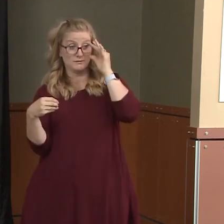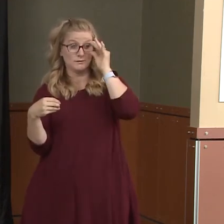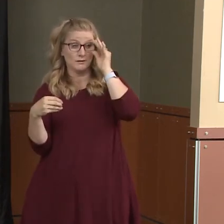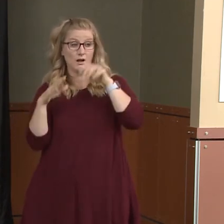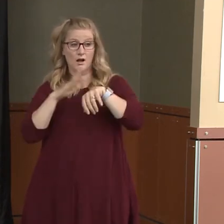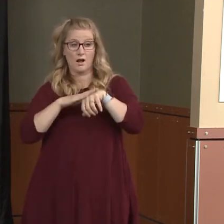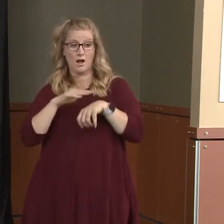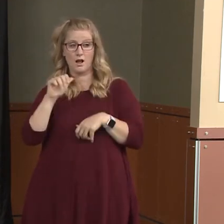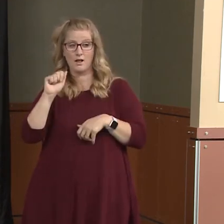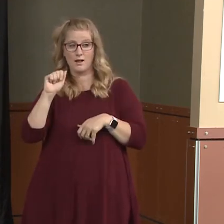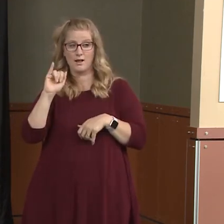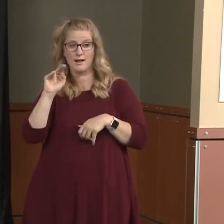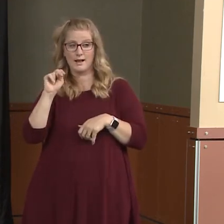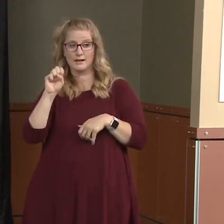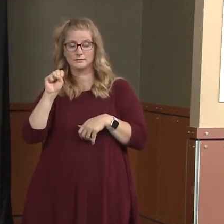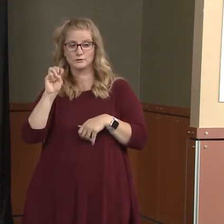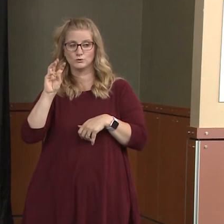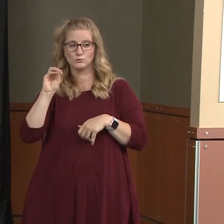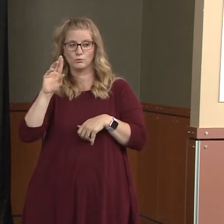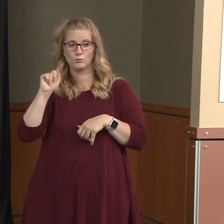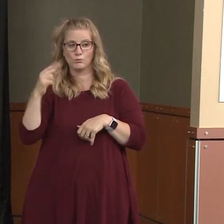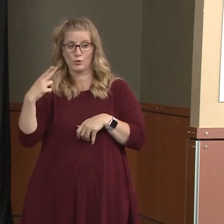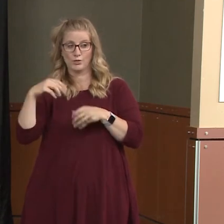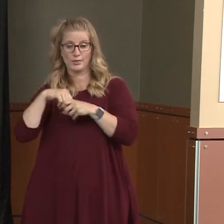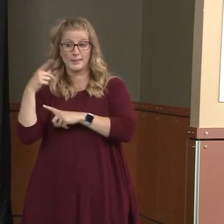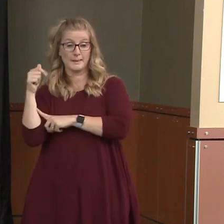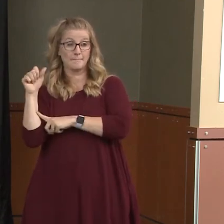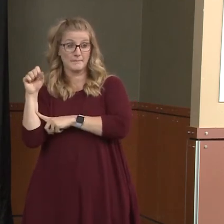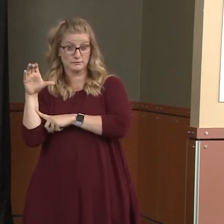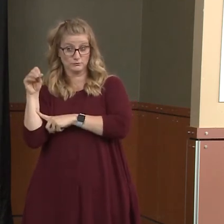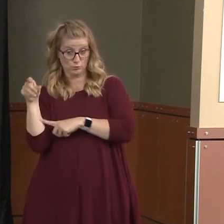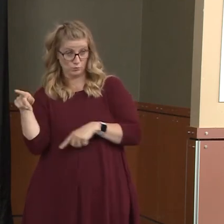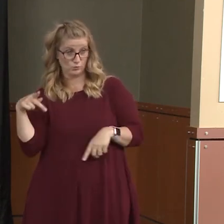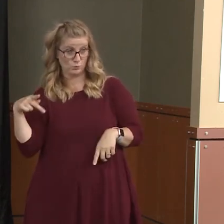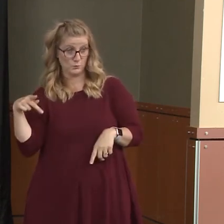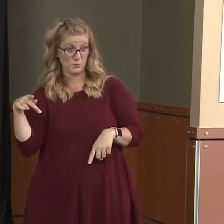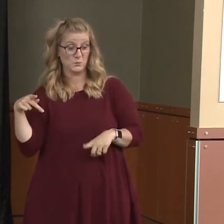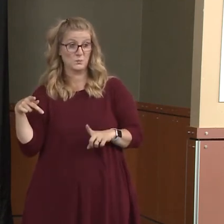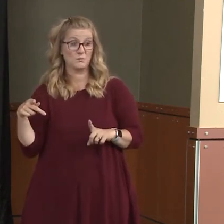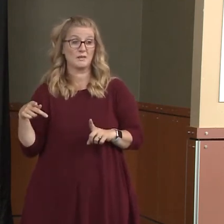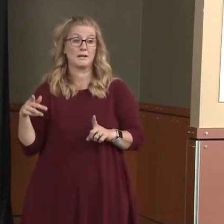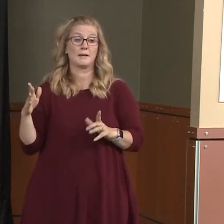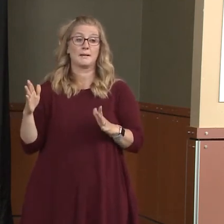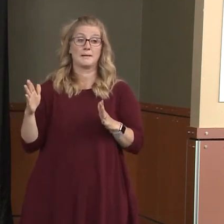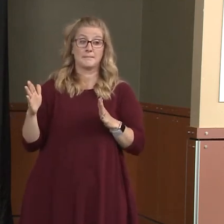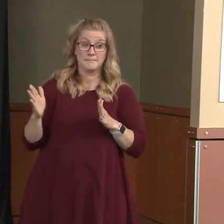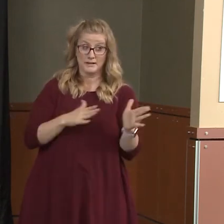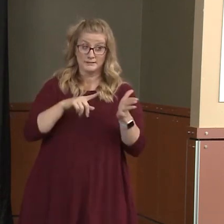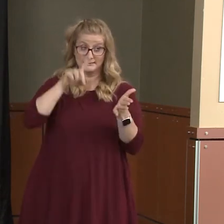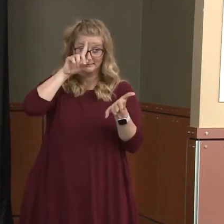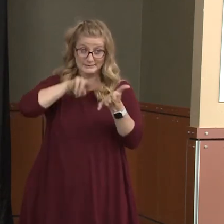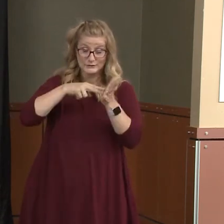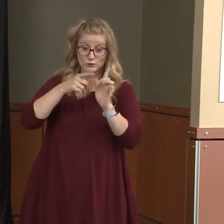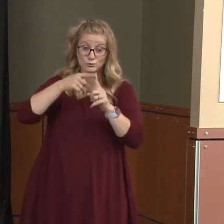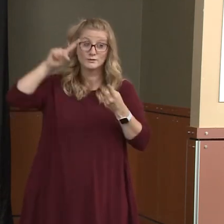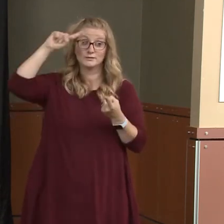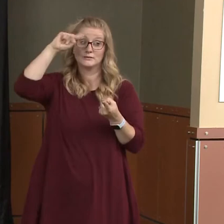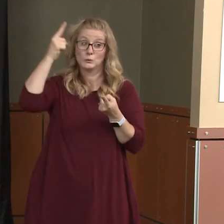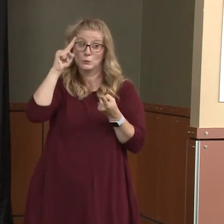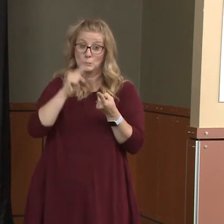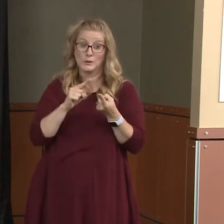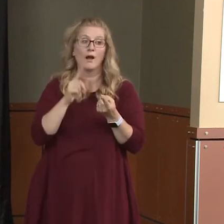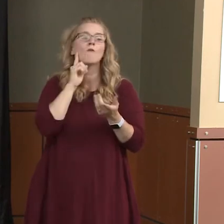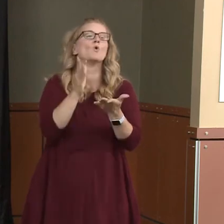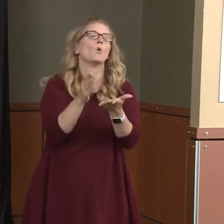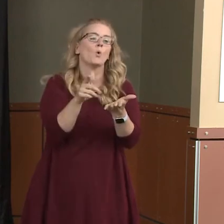While these masks are intended for our low-income population, we will not be requiring any income verification. We simply want to